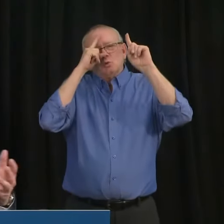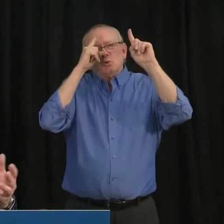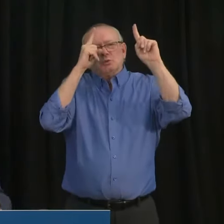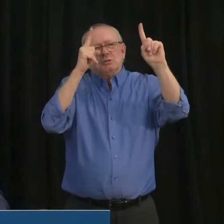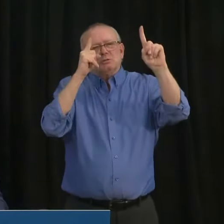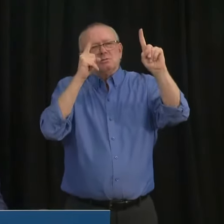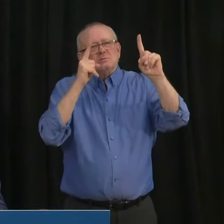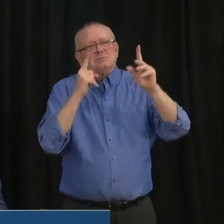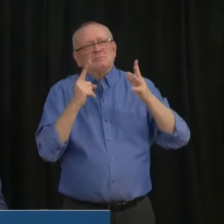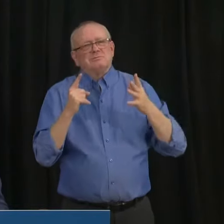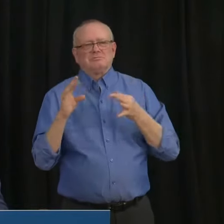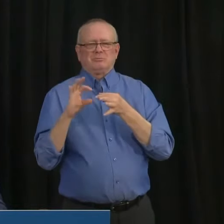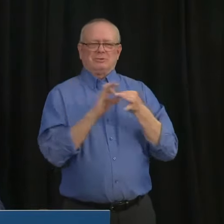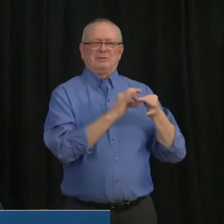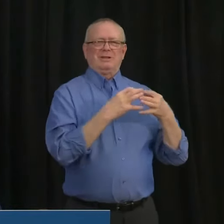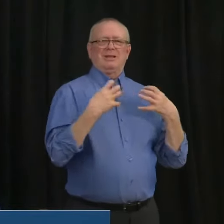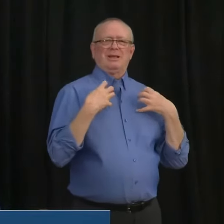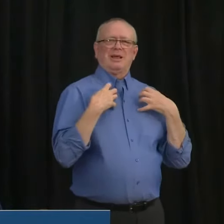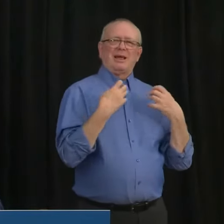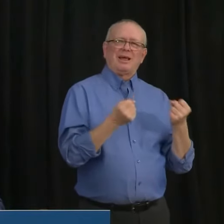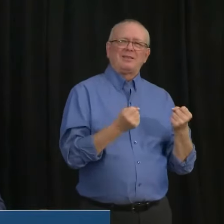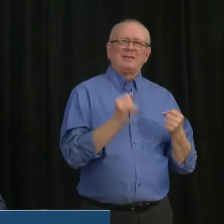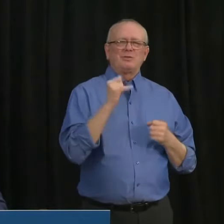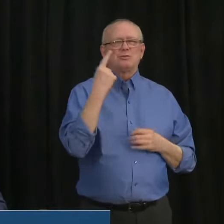that too has informed, uh, our approach.